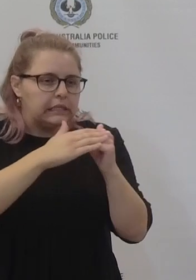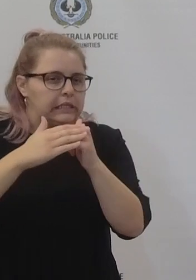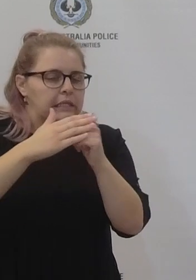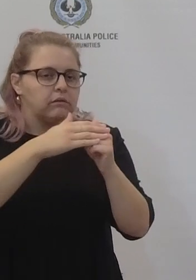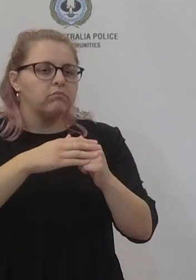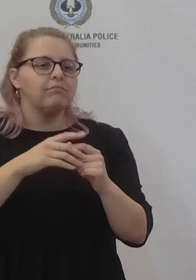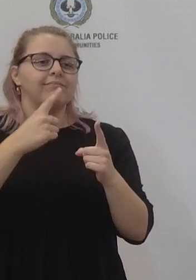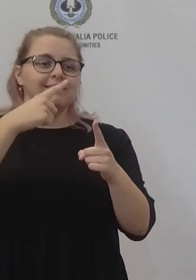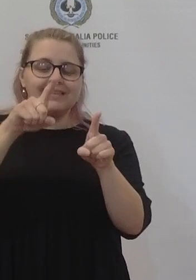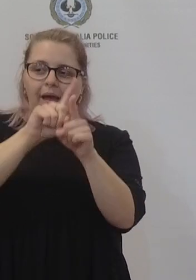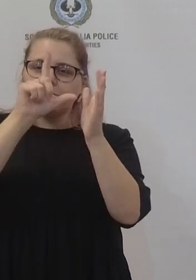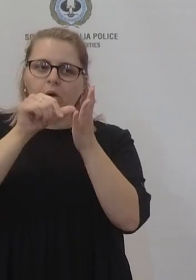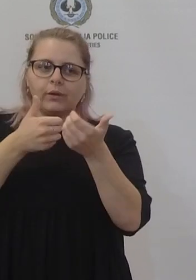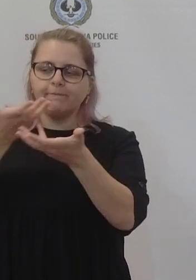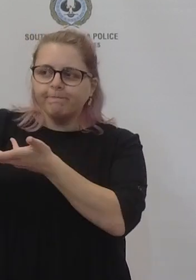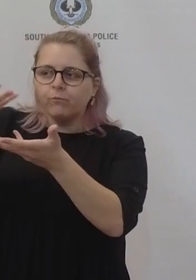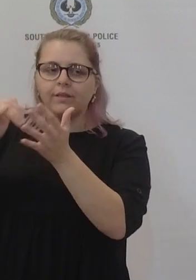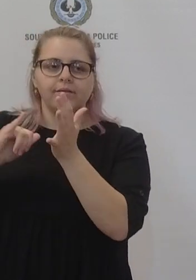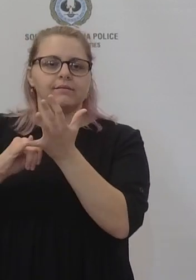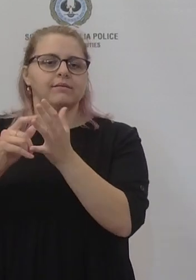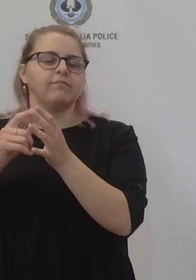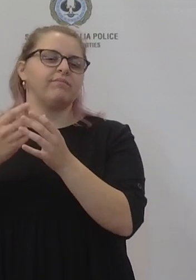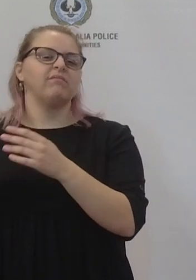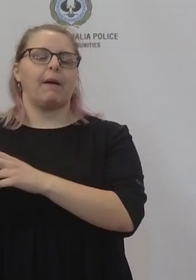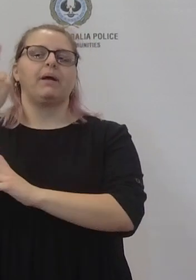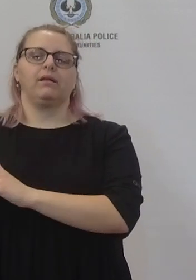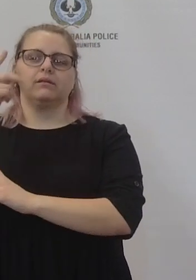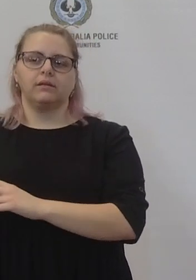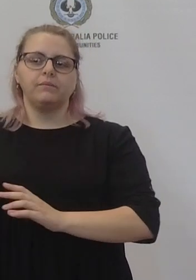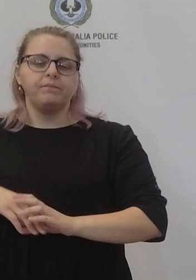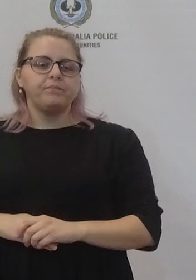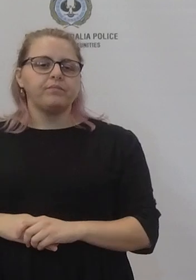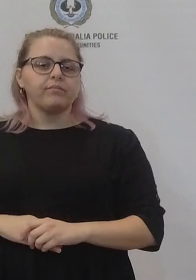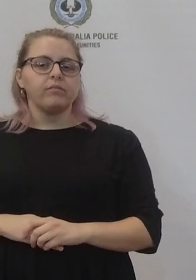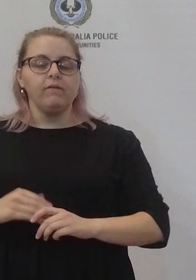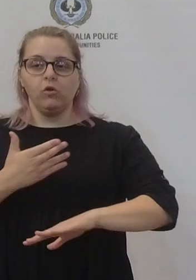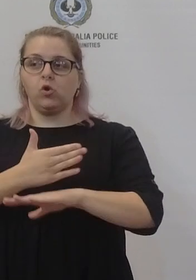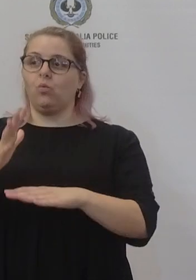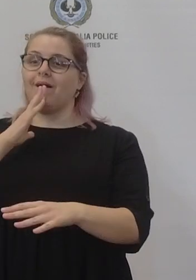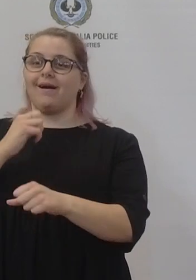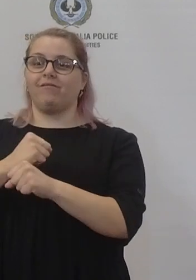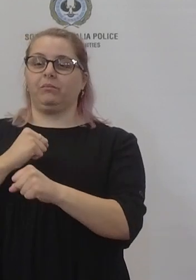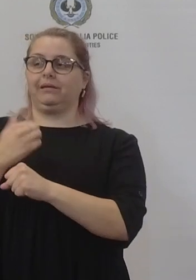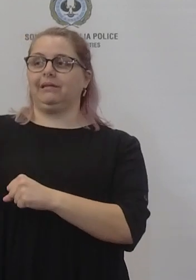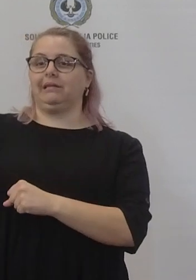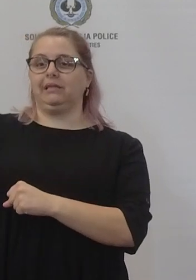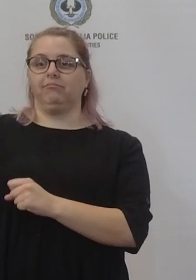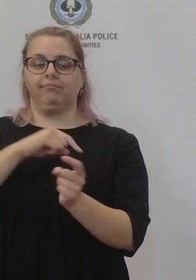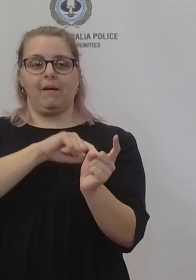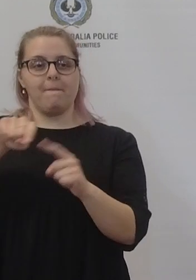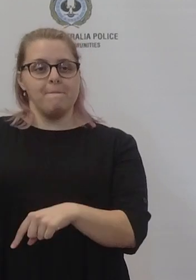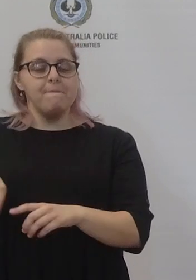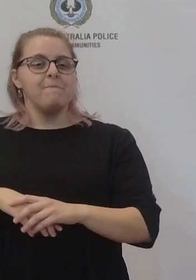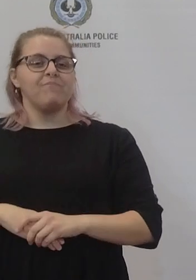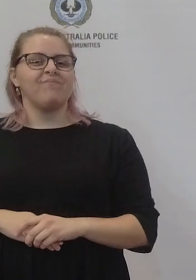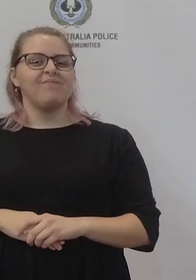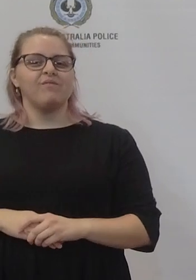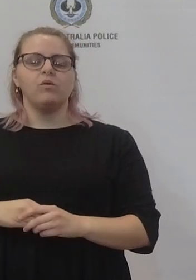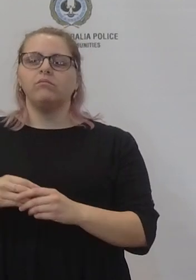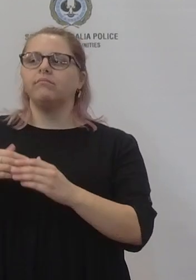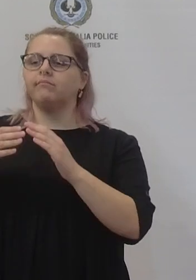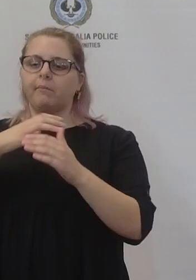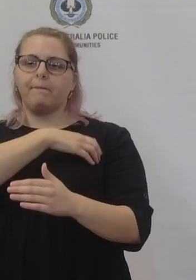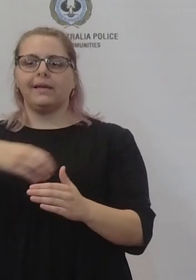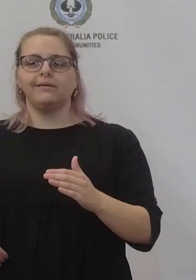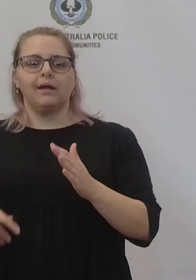have our new government coming on board um very much uh enjoying working with minister picton um and the rest of the team